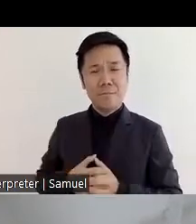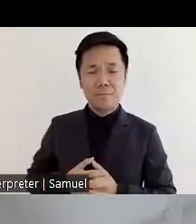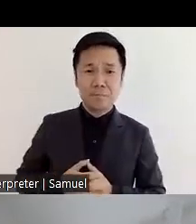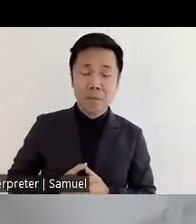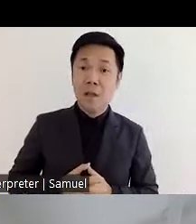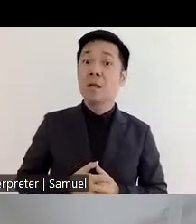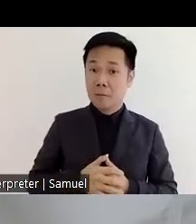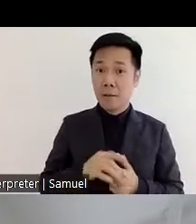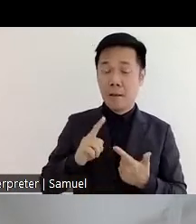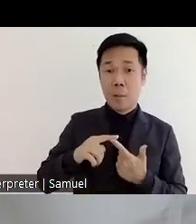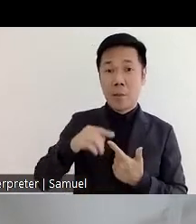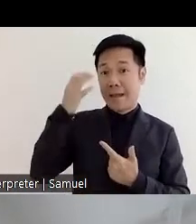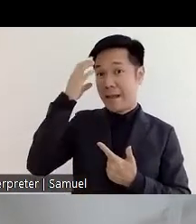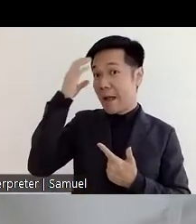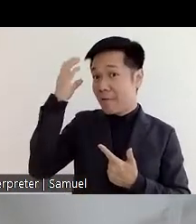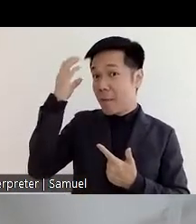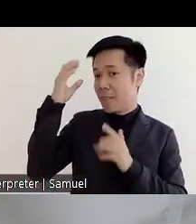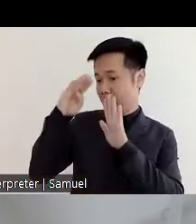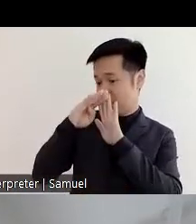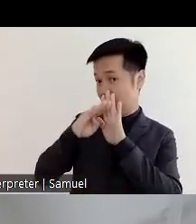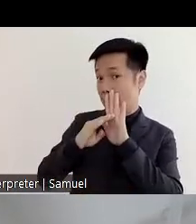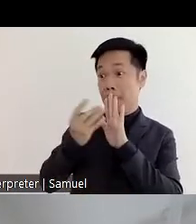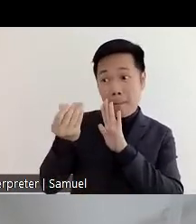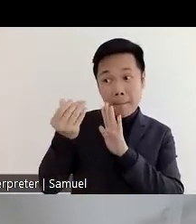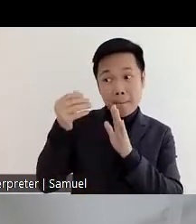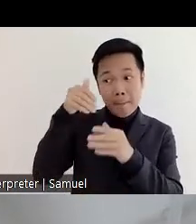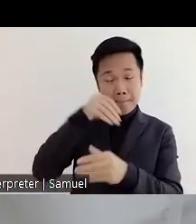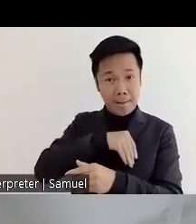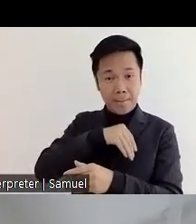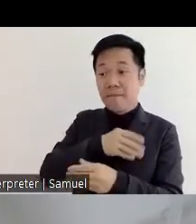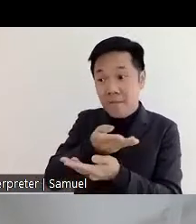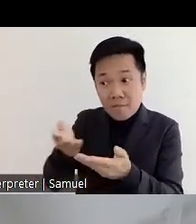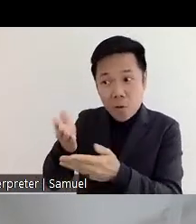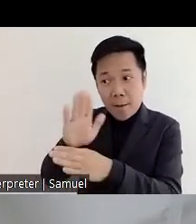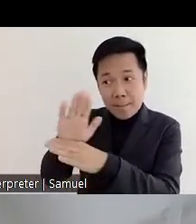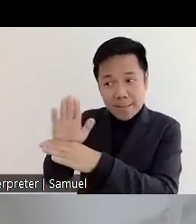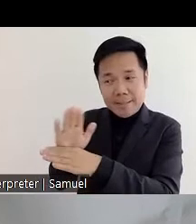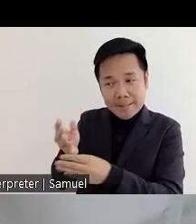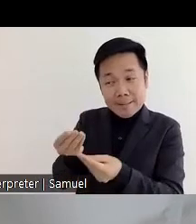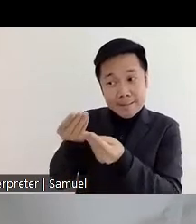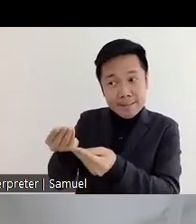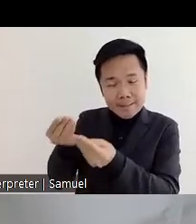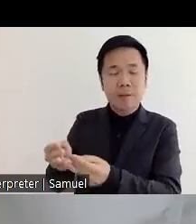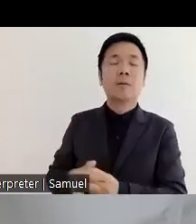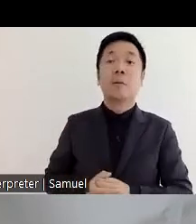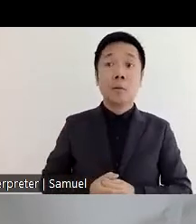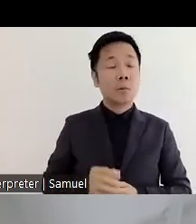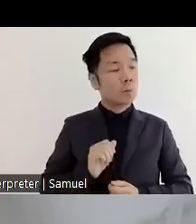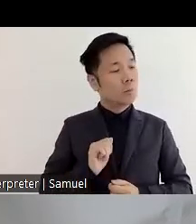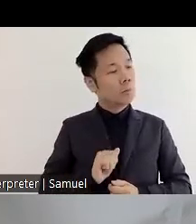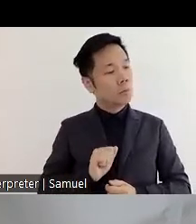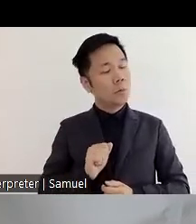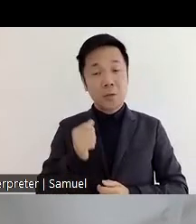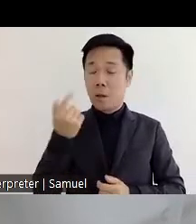government schemes and the entitlements which they can draw. This we do to all the opinion makers in the